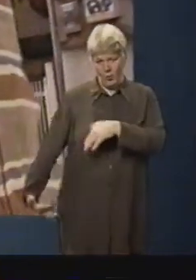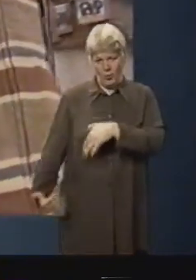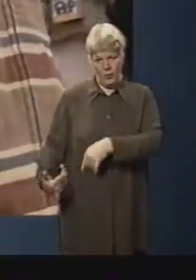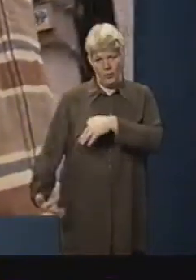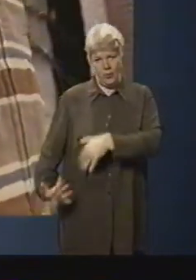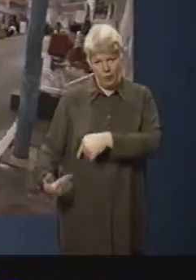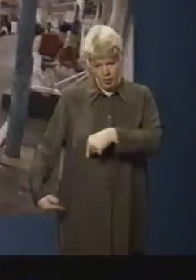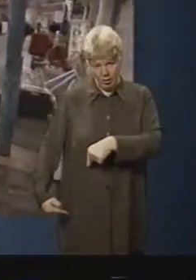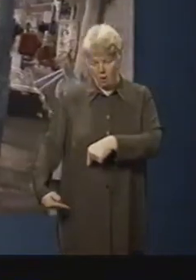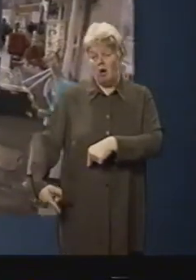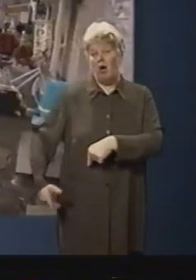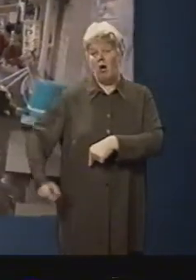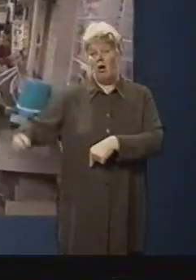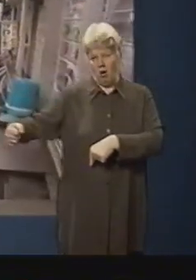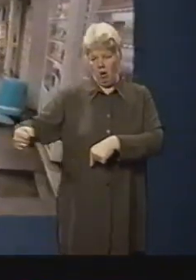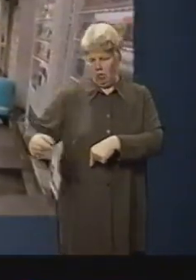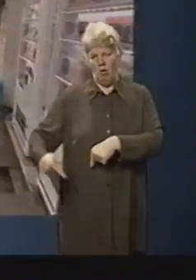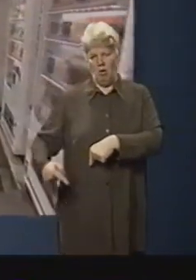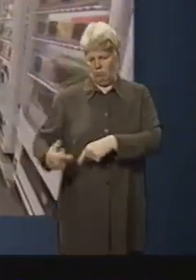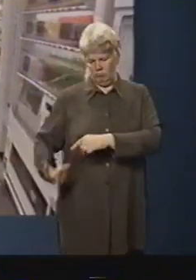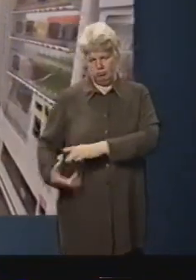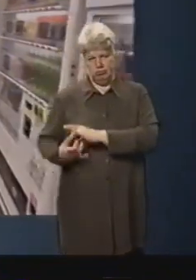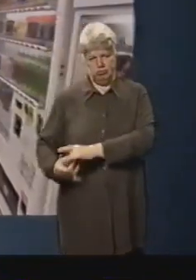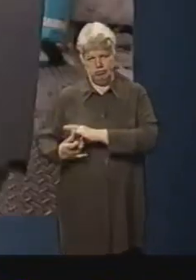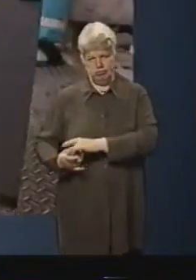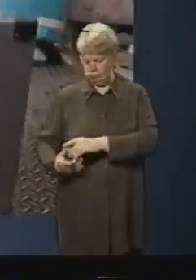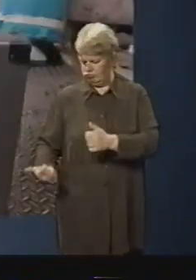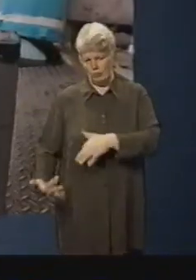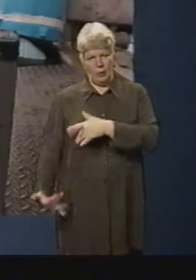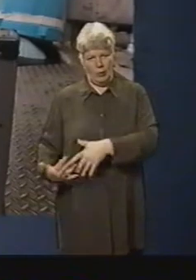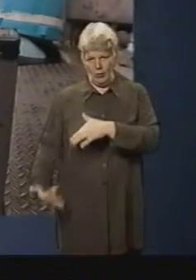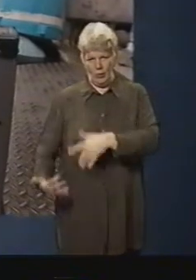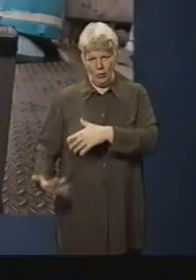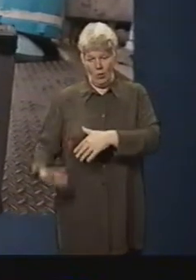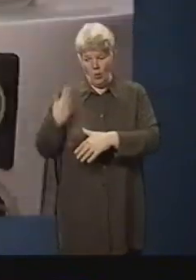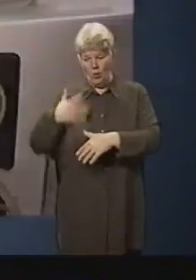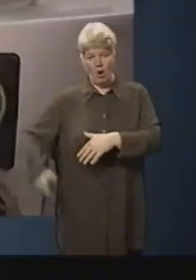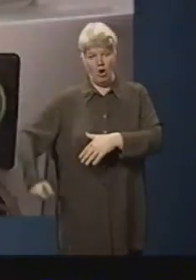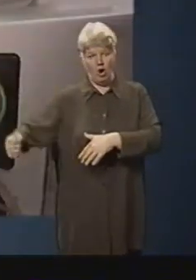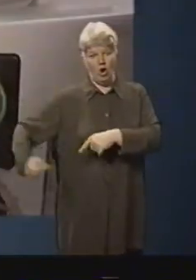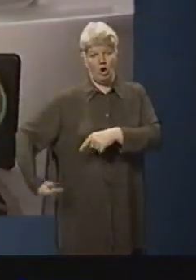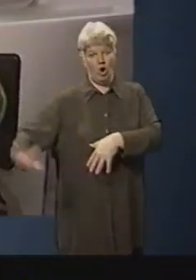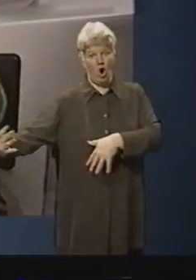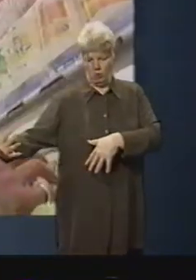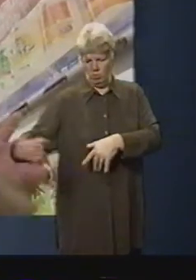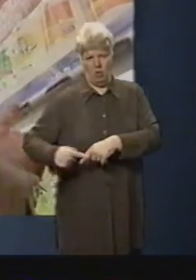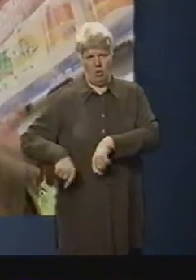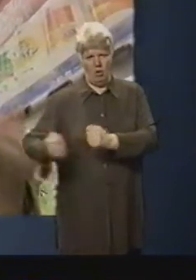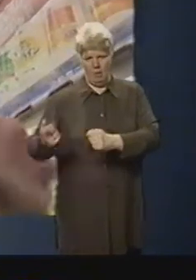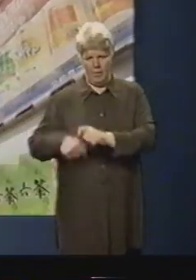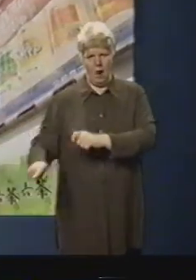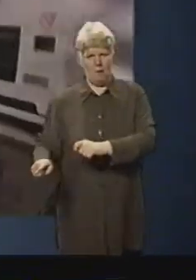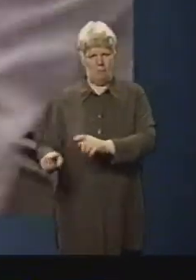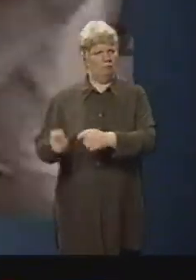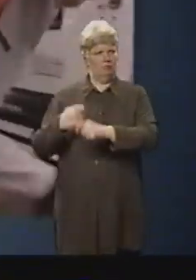The transmitter and receiver stay in constant communication with each other. When this line of communication is broken, the briefcase's security system is